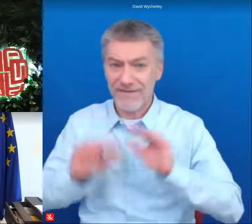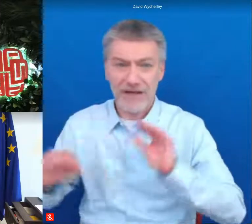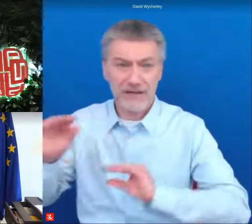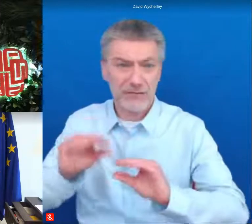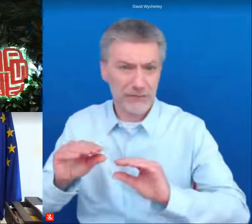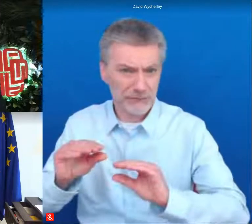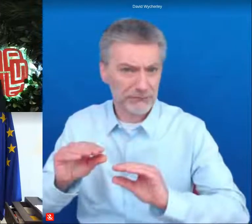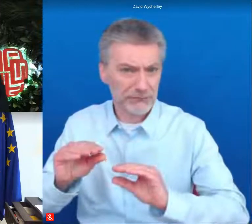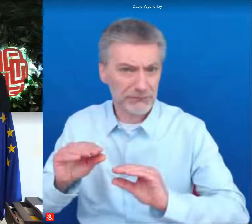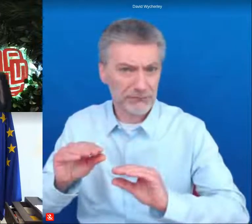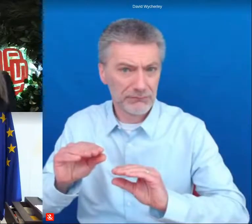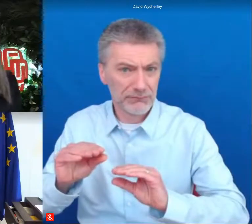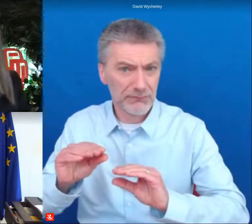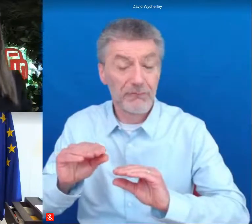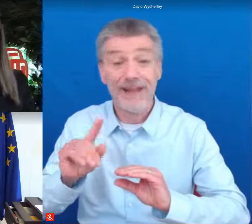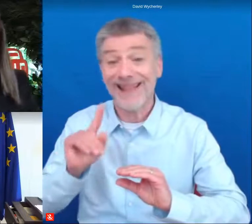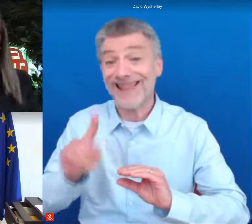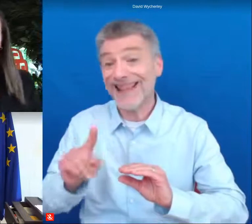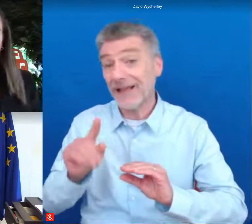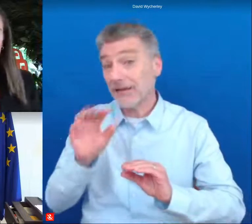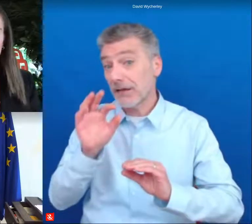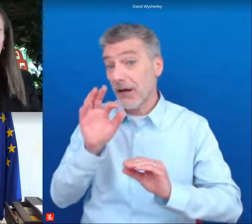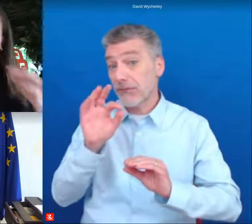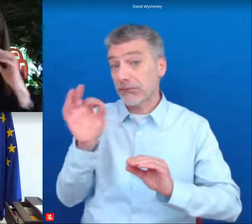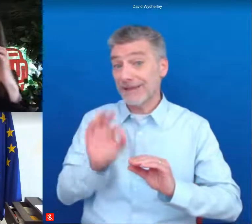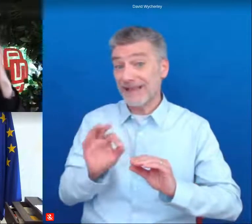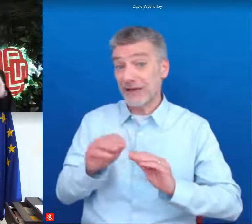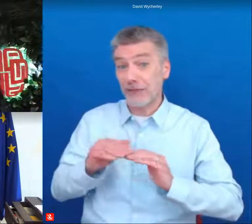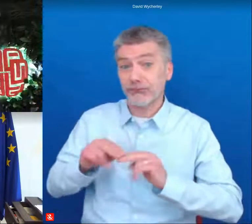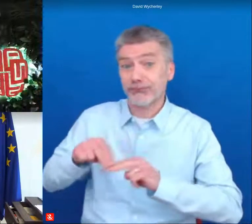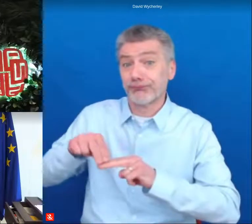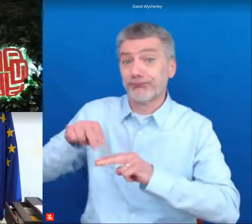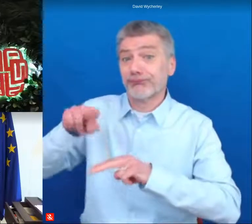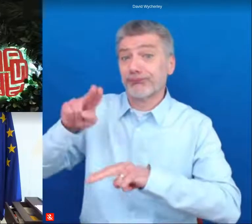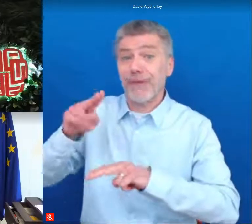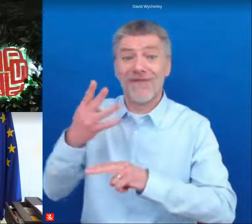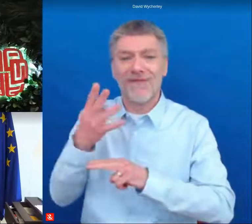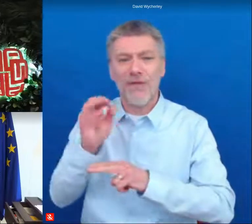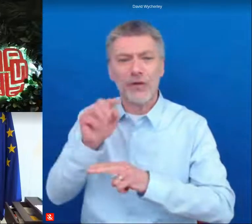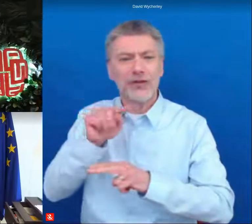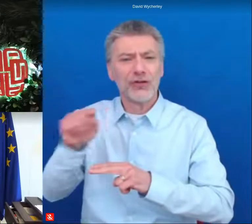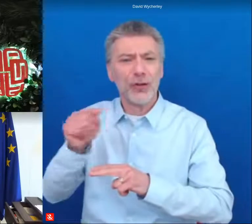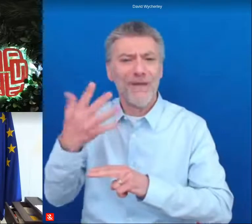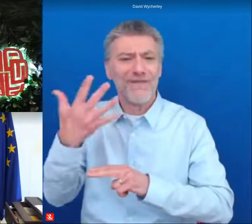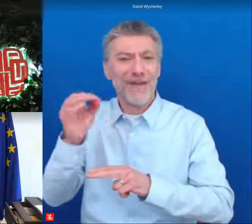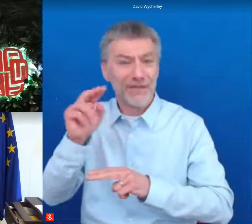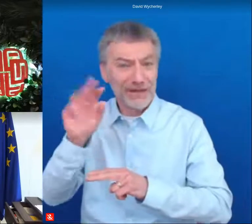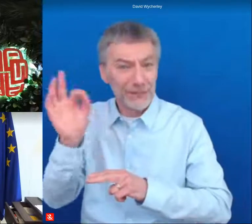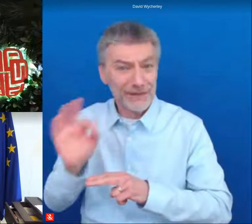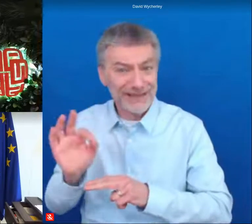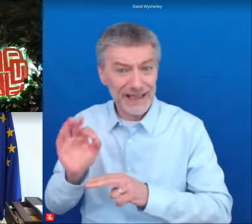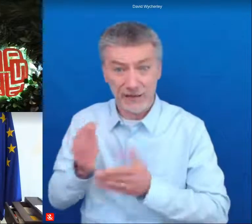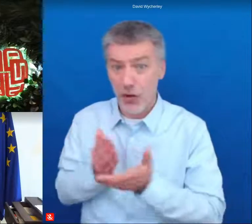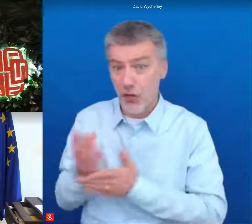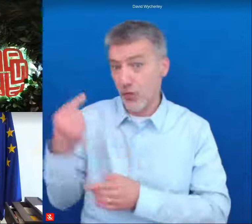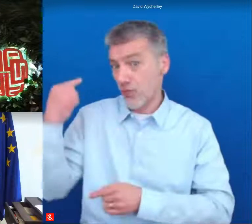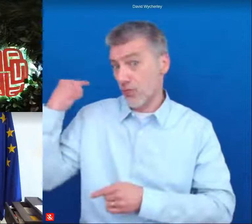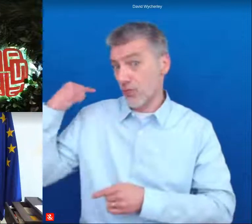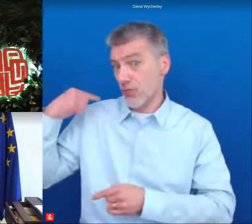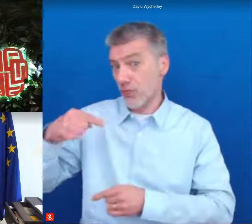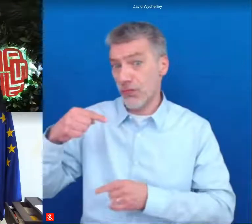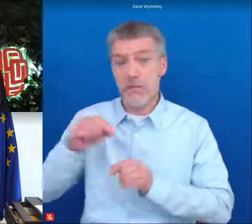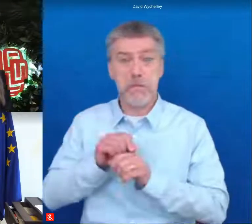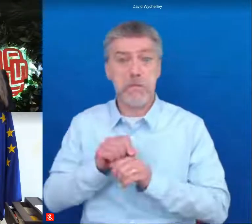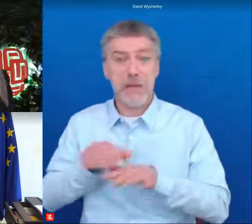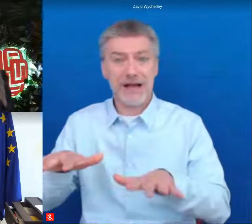this proportion rose to 40 to 50 percent of public investment in several countries during the pandemic so we can